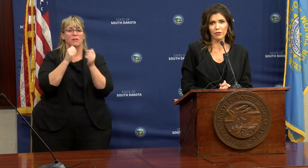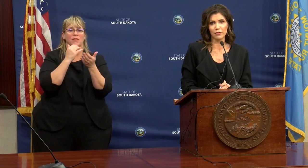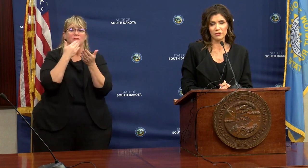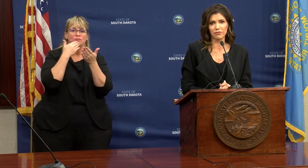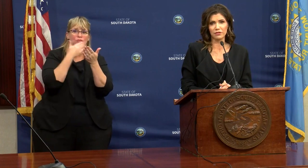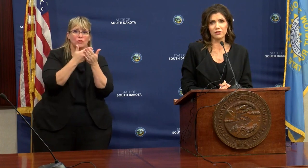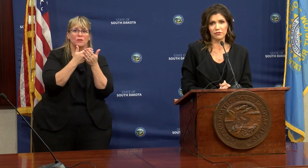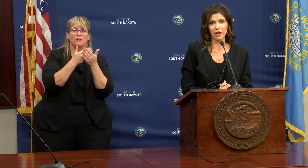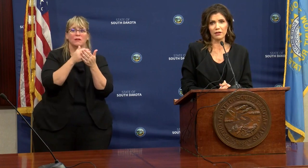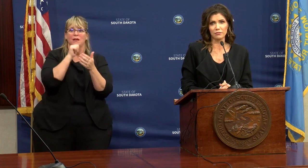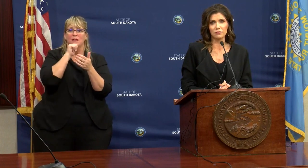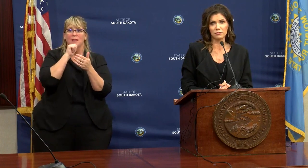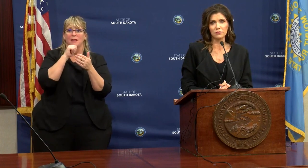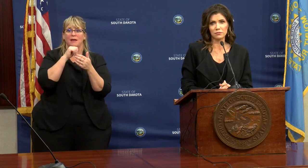helpful, rather than to divide.